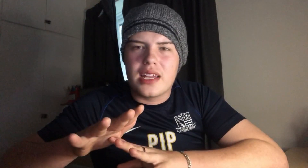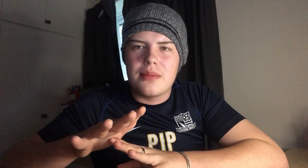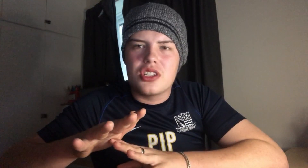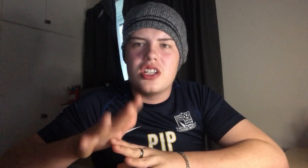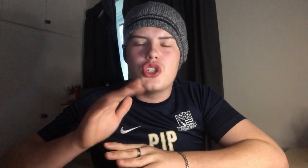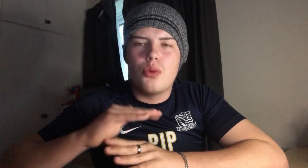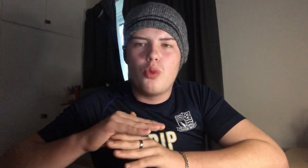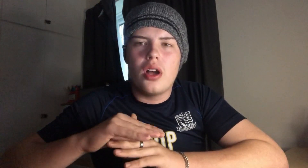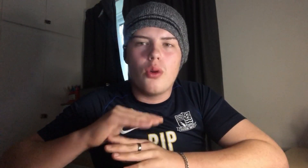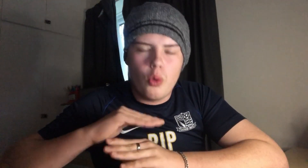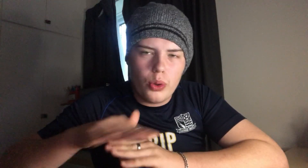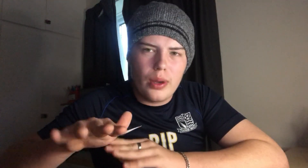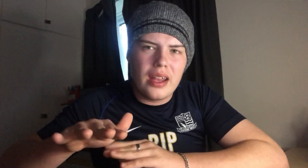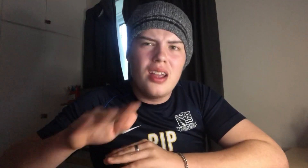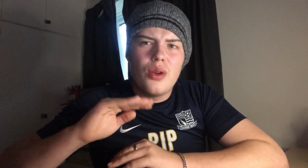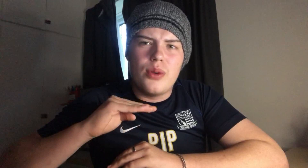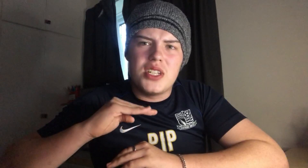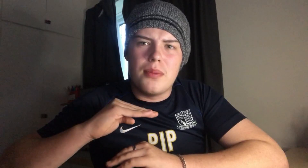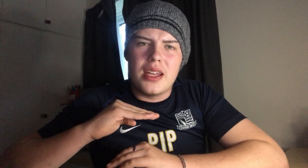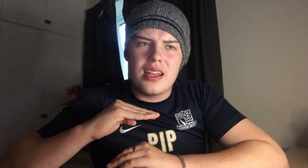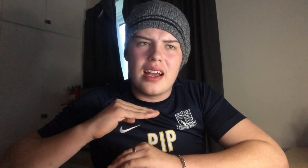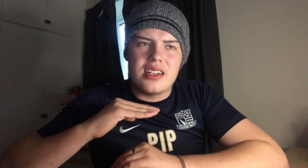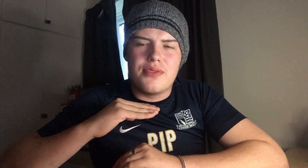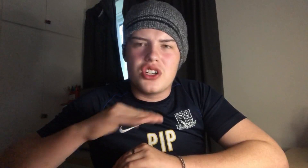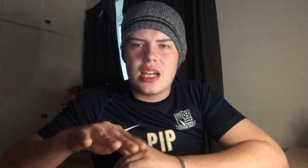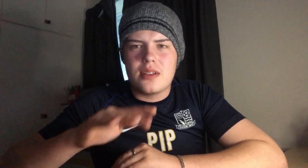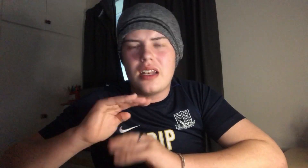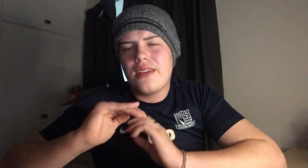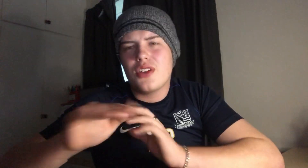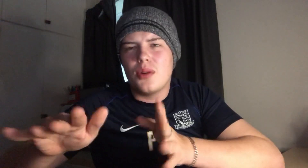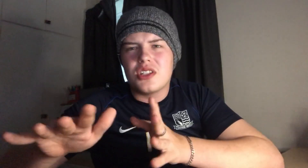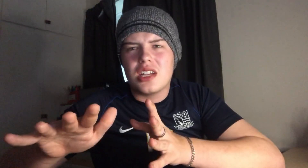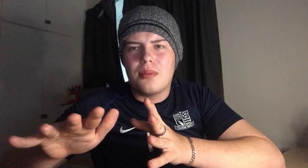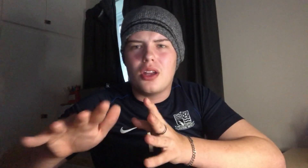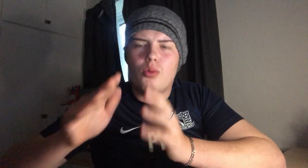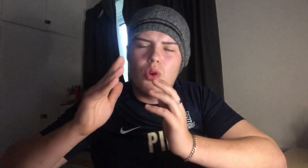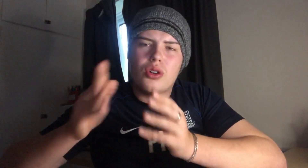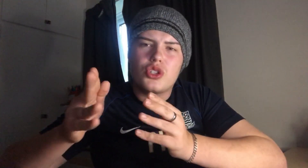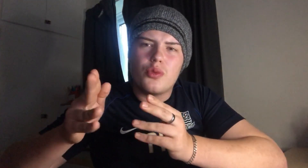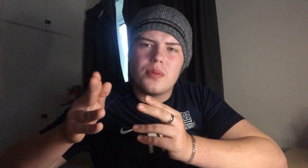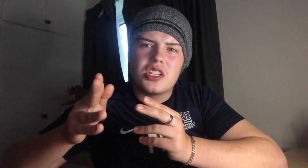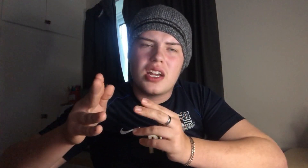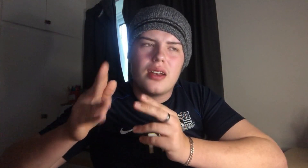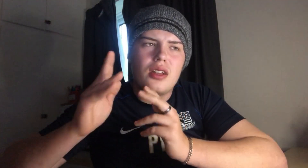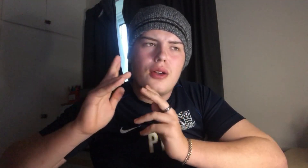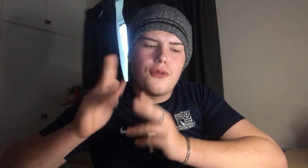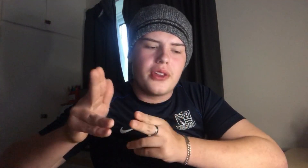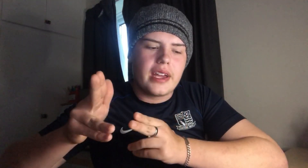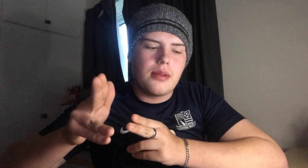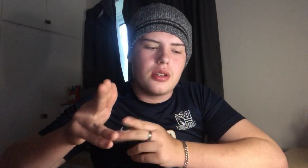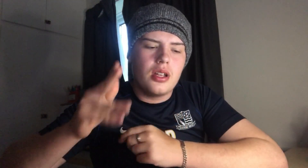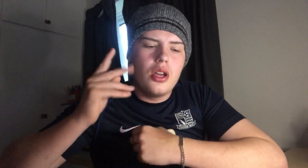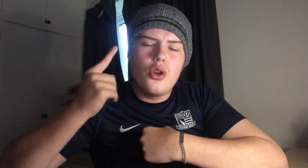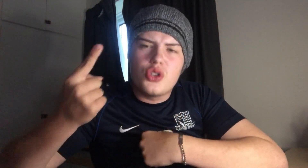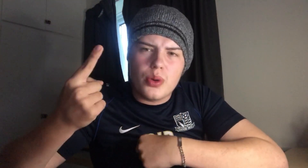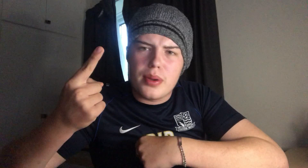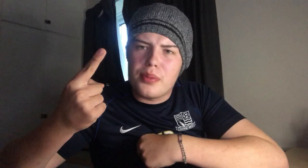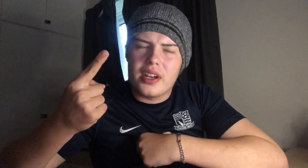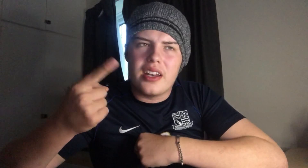of the captaincy. John White all the way with Dimi as vice-captain. Leave your comments down below. What should we be saying for the captain? Who should we be bringing